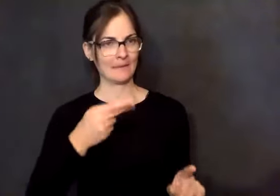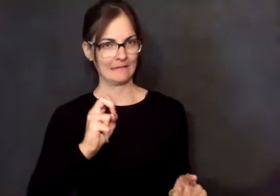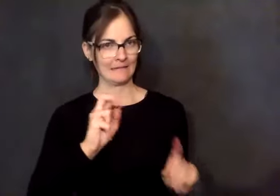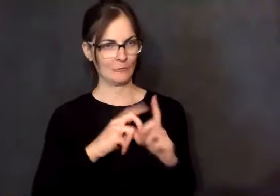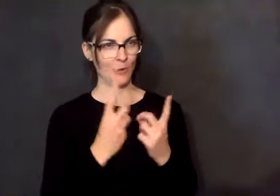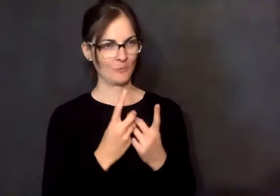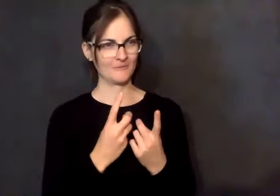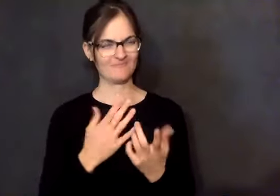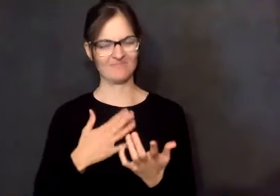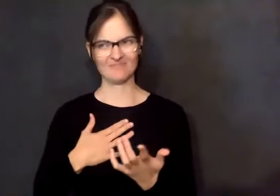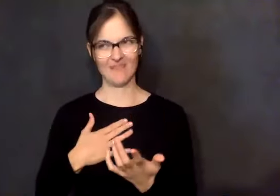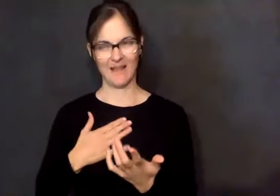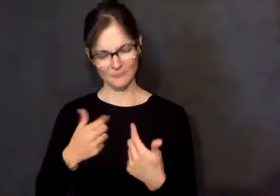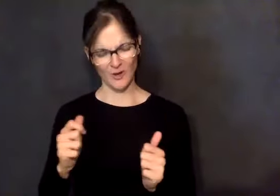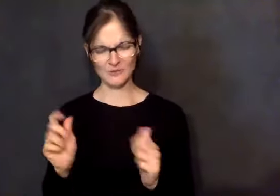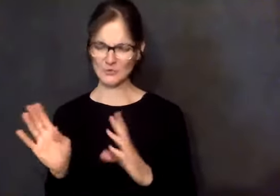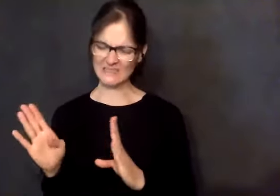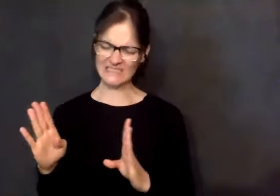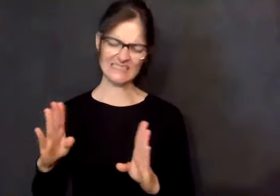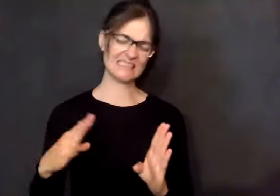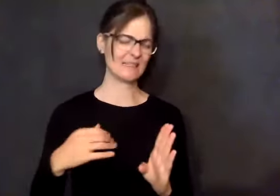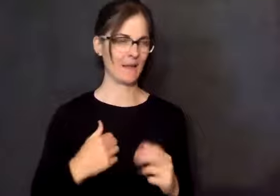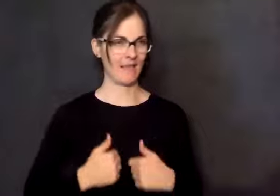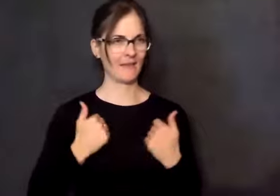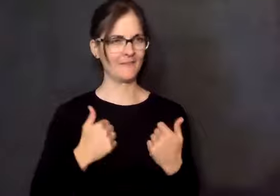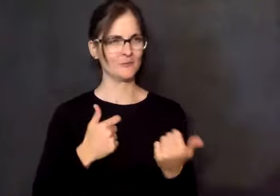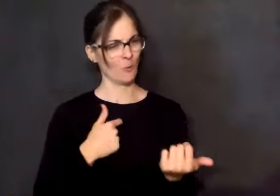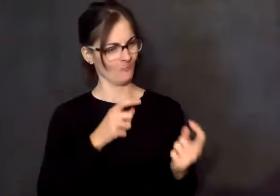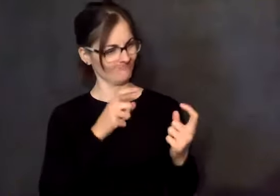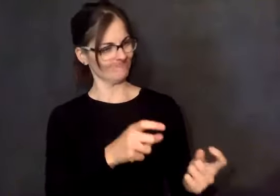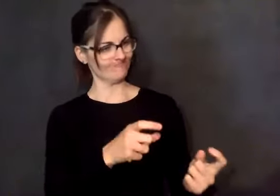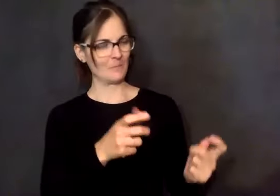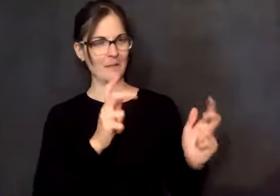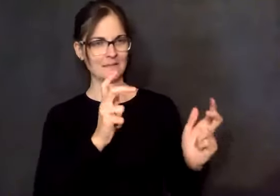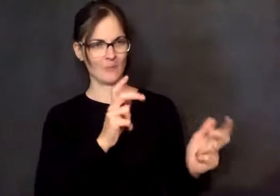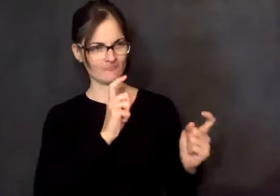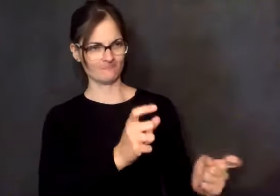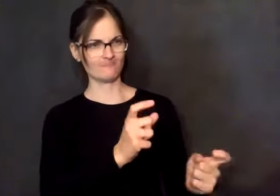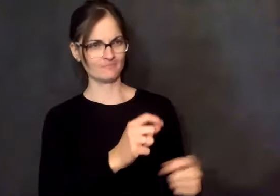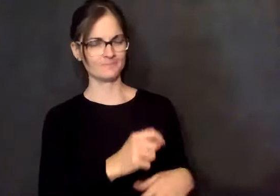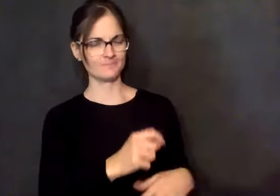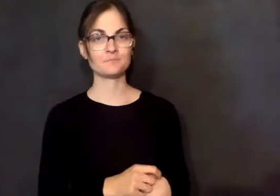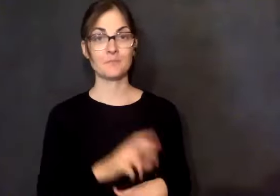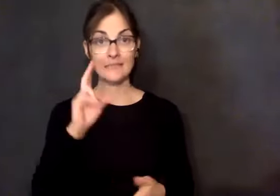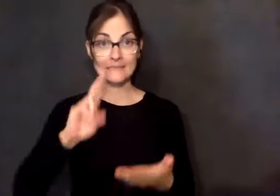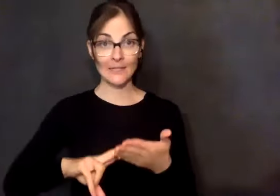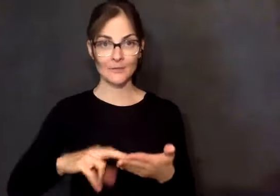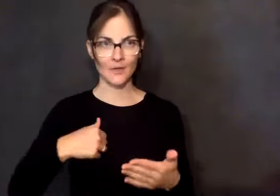up my life. And I'm here. I'd like to make this donation of basketballs to the school. The secretary was just over there. She didn't know what to do.